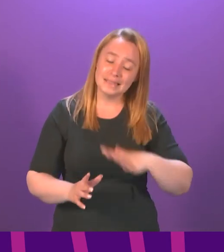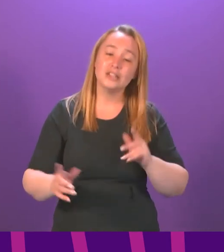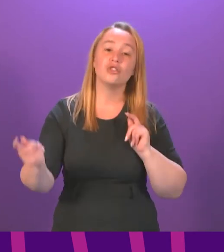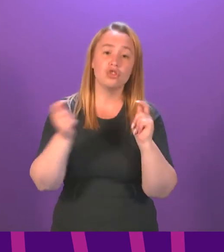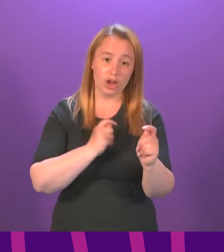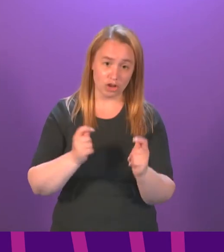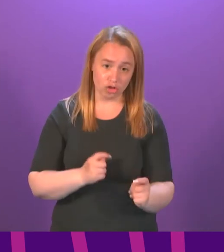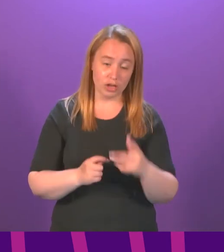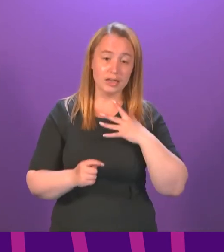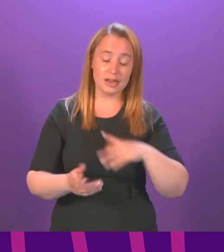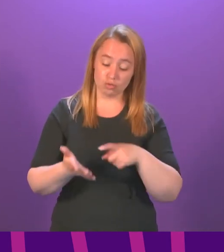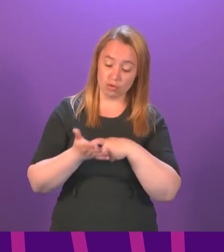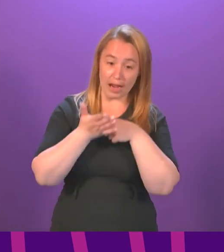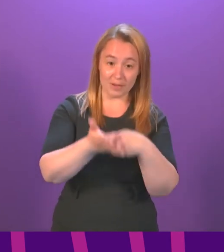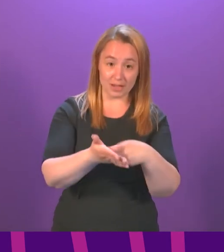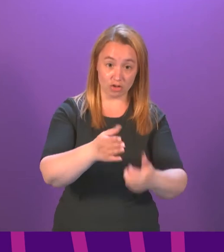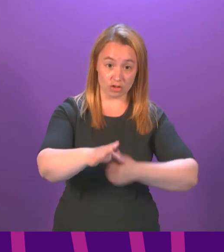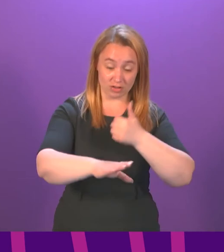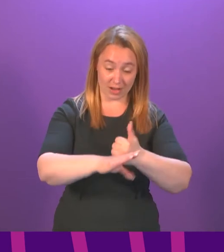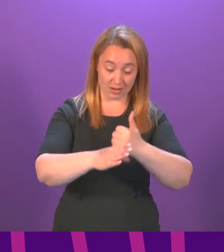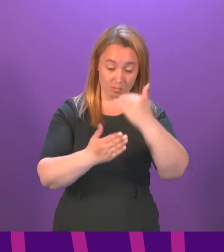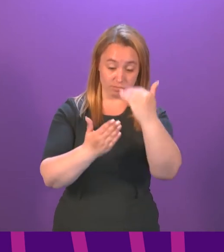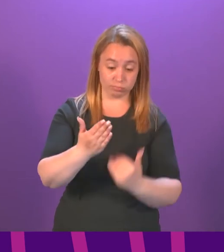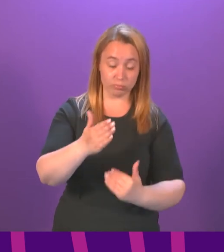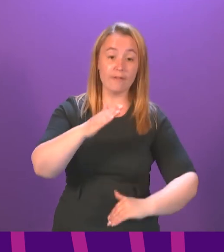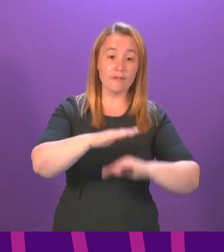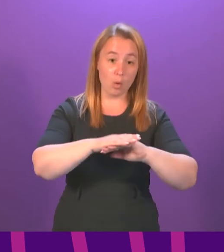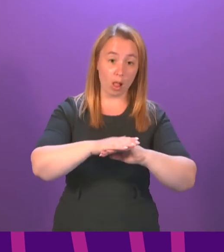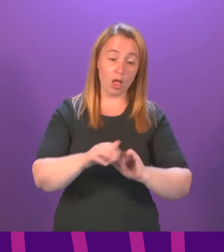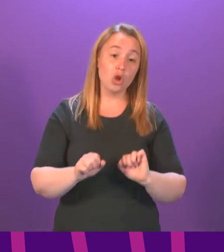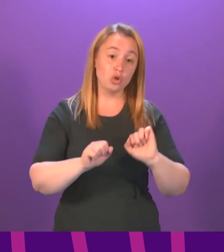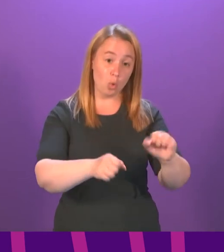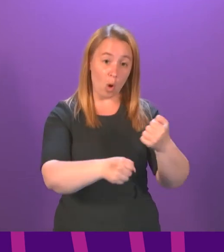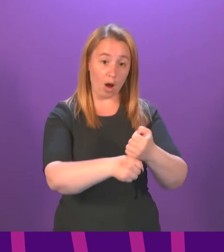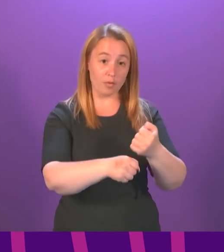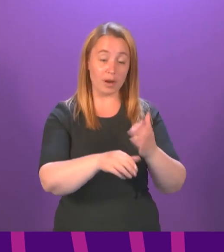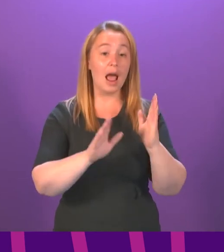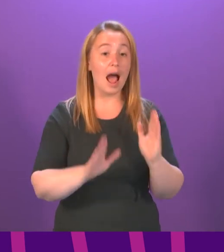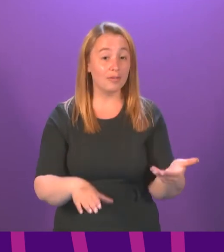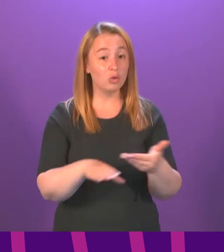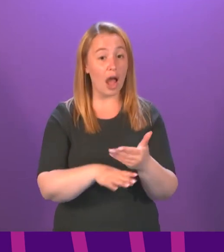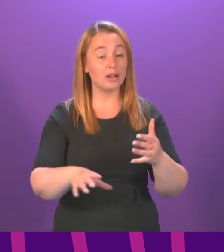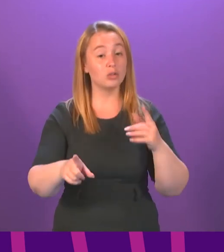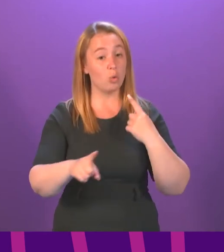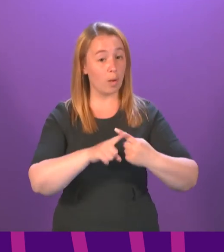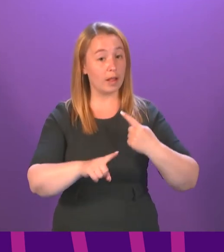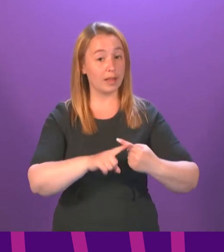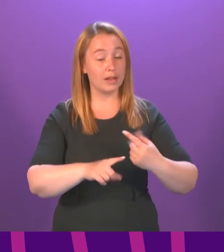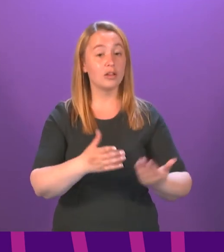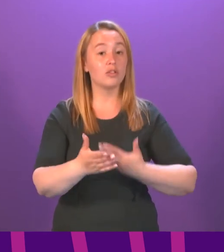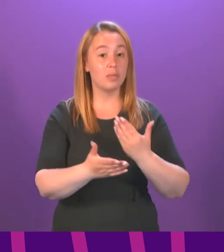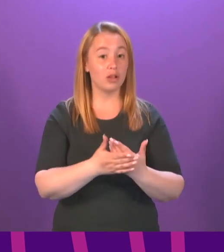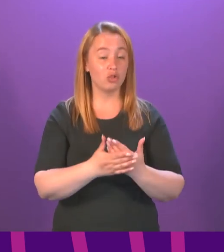recommendations of the report implemented in full. The government, your government, must act quickly to resolve this and prevent further